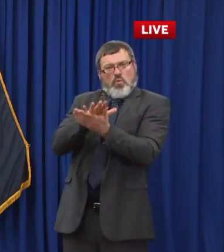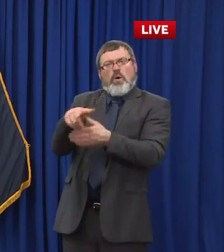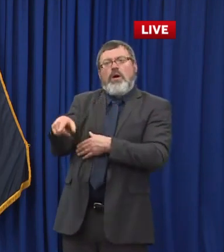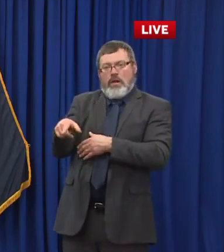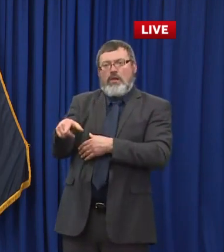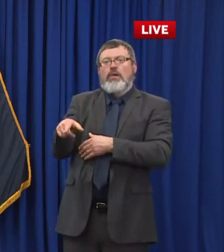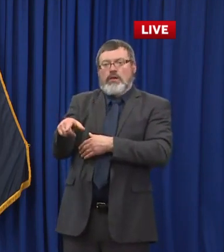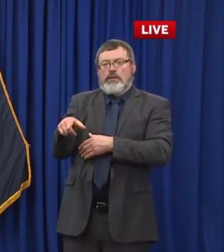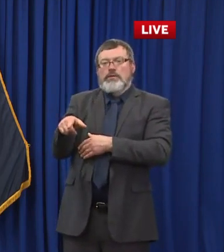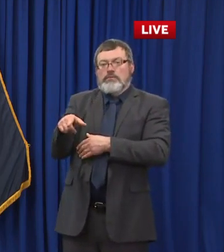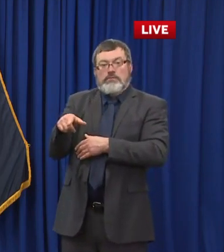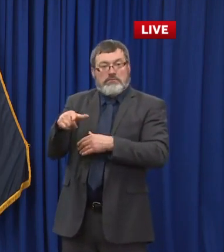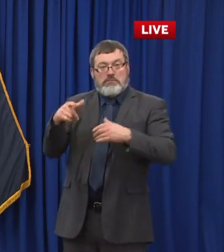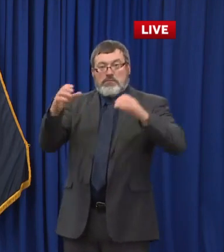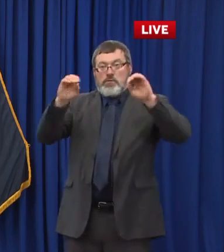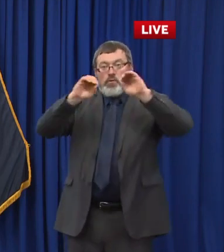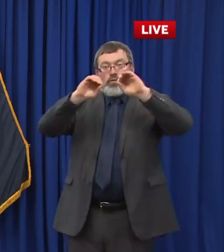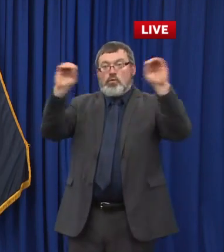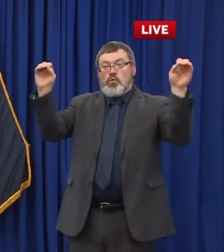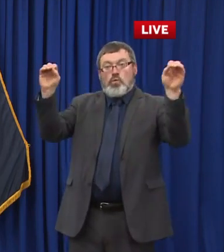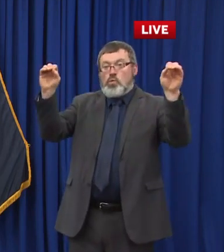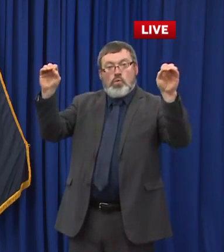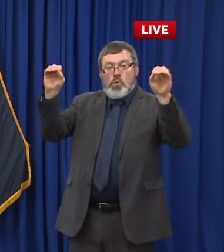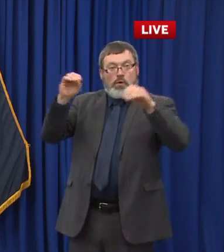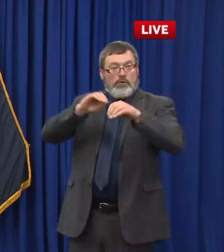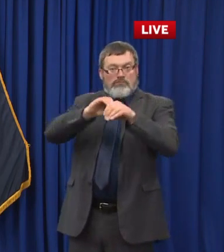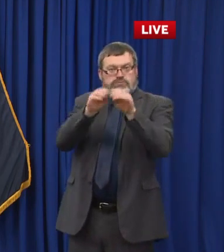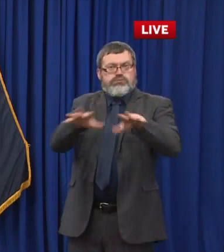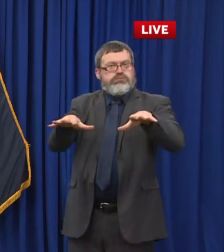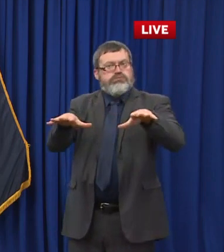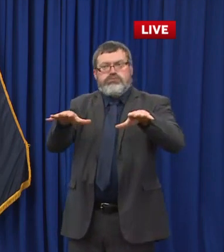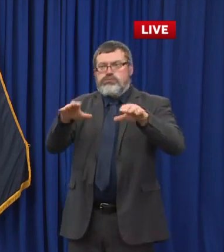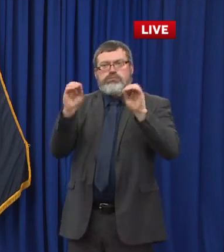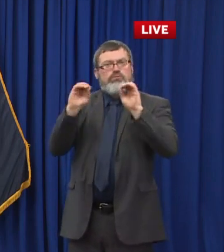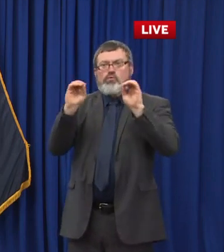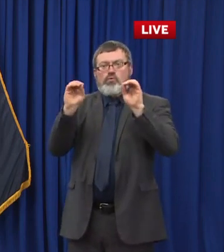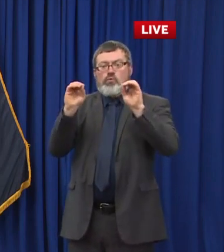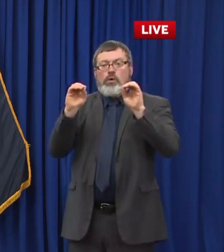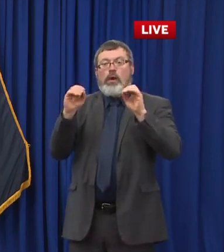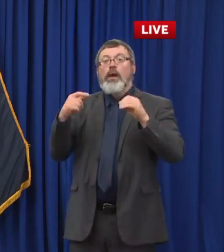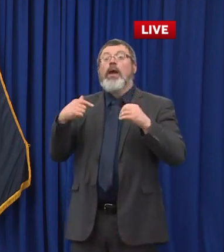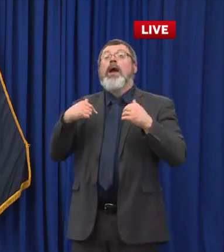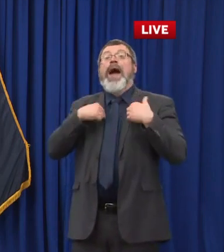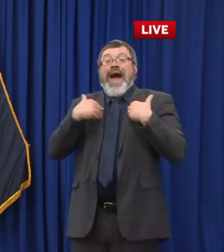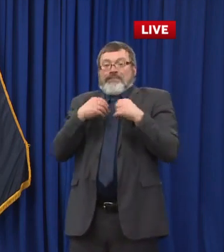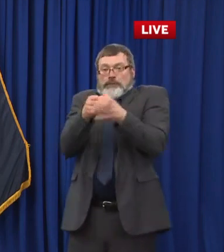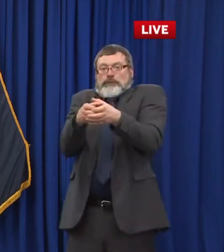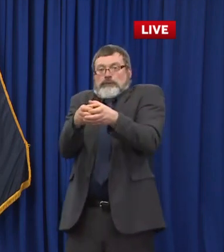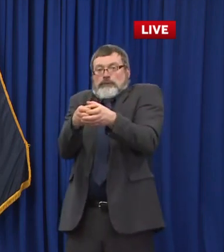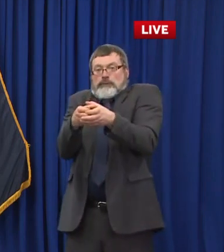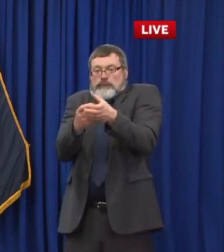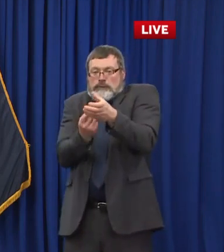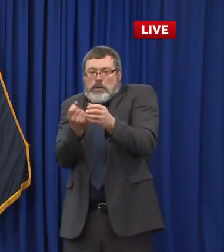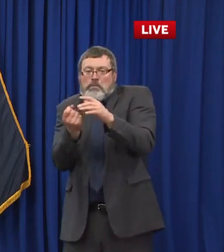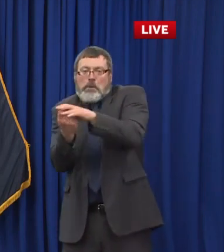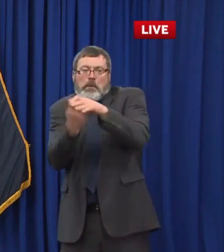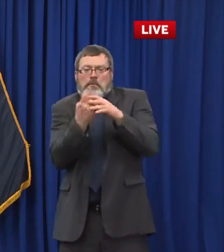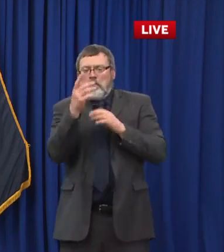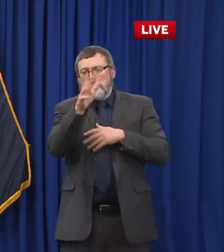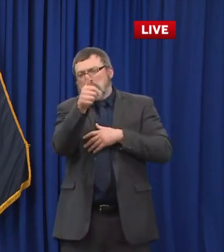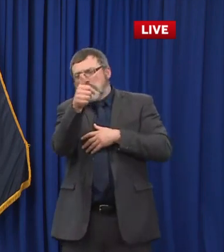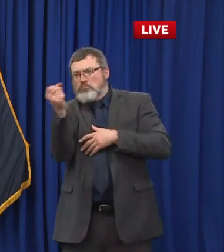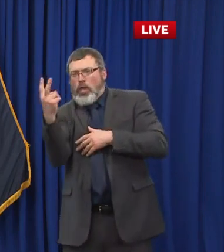dozen or so, maybe even more of a dozen dozen or so of clusters of illness, where from an outside source, there have been small clusters in there.